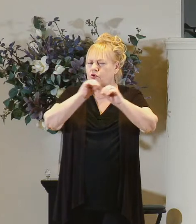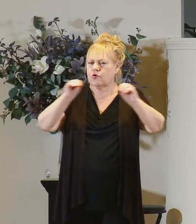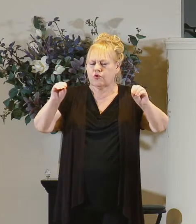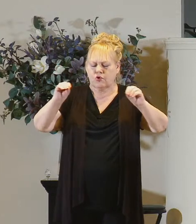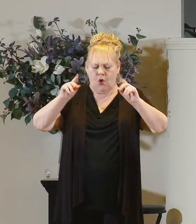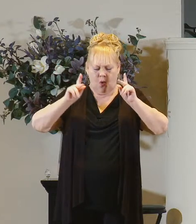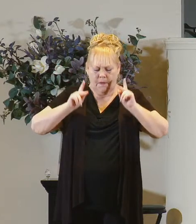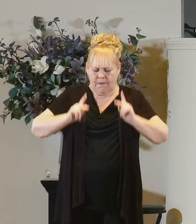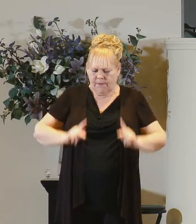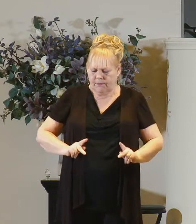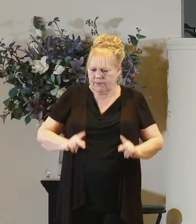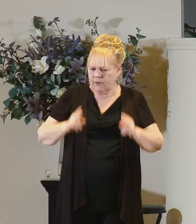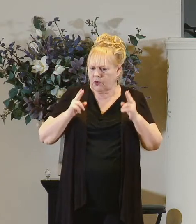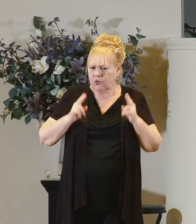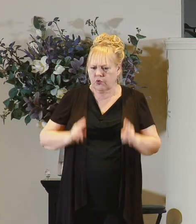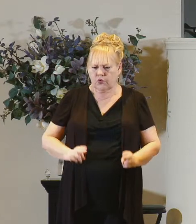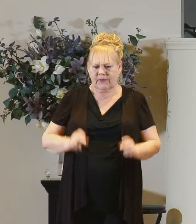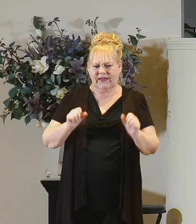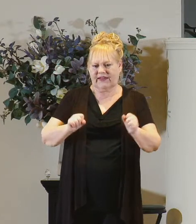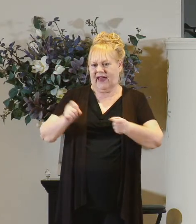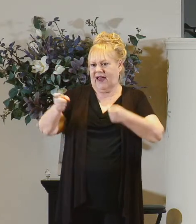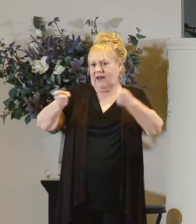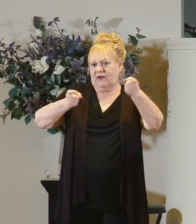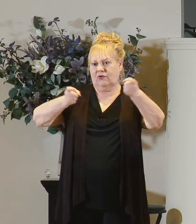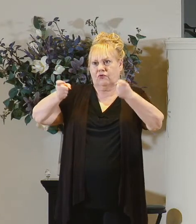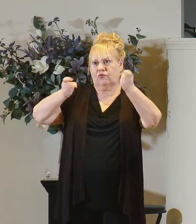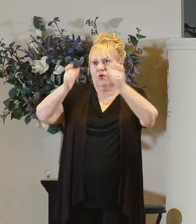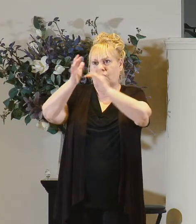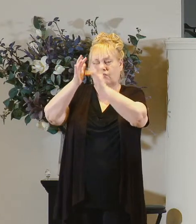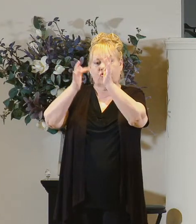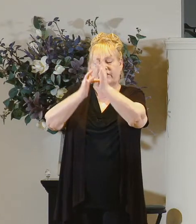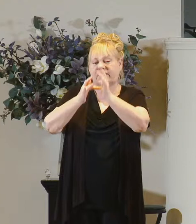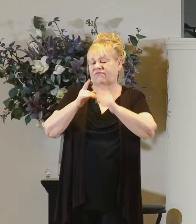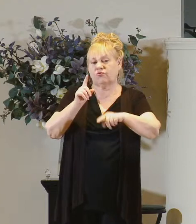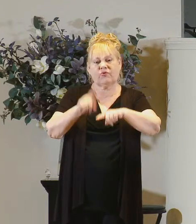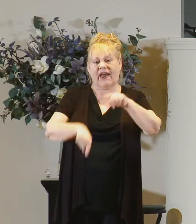being can control jesus